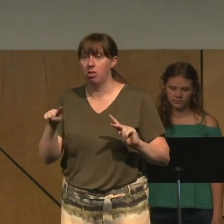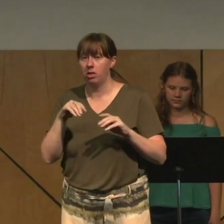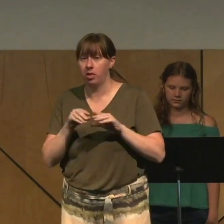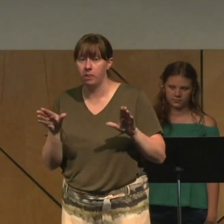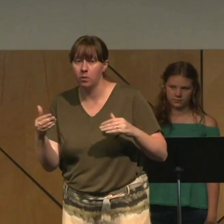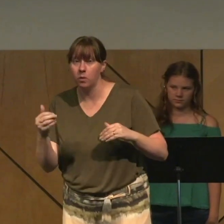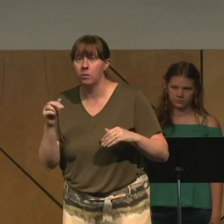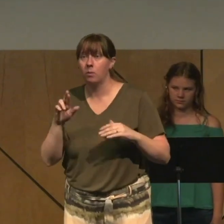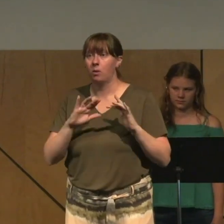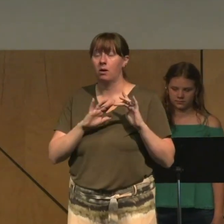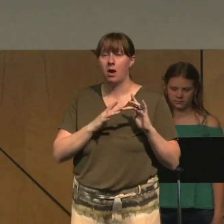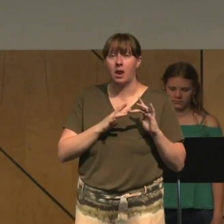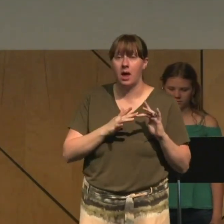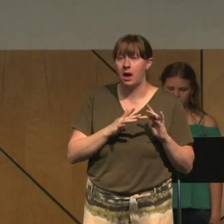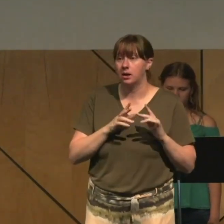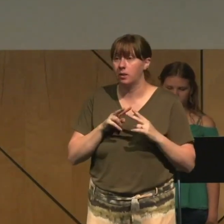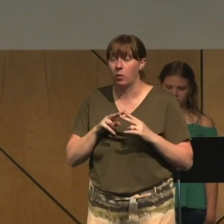sin.